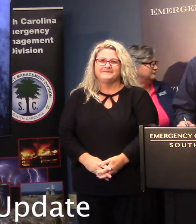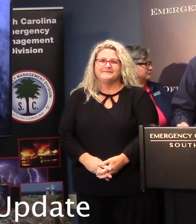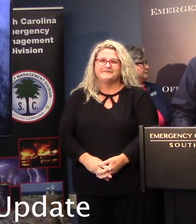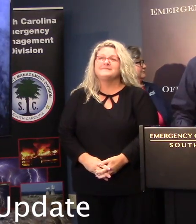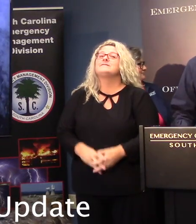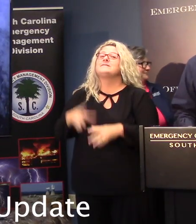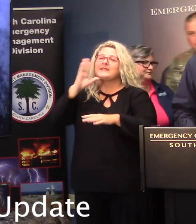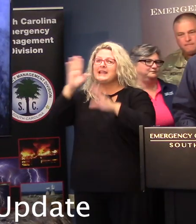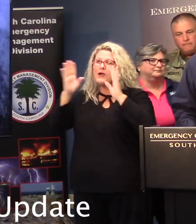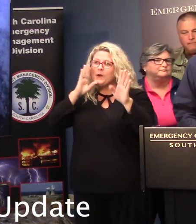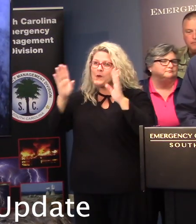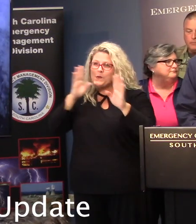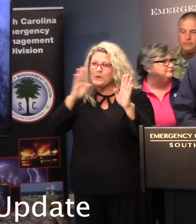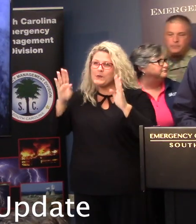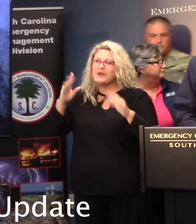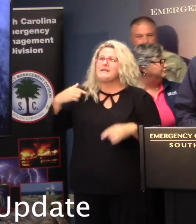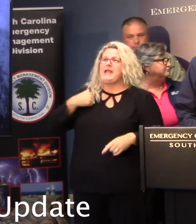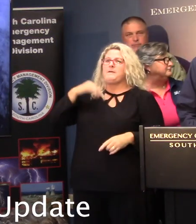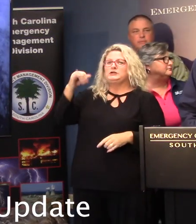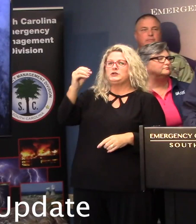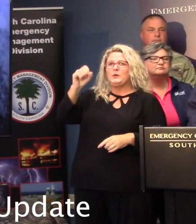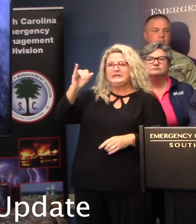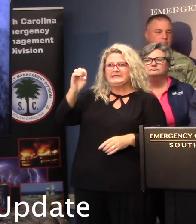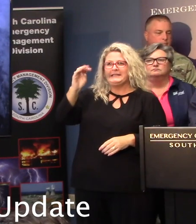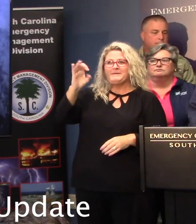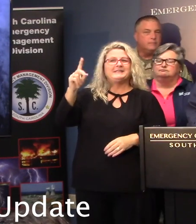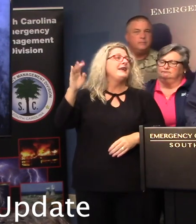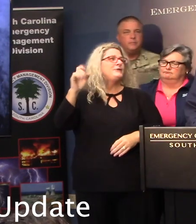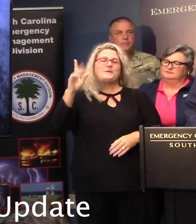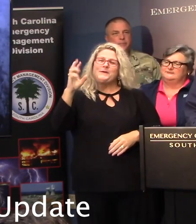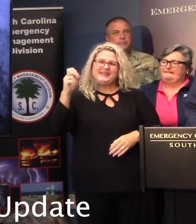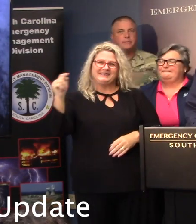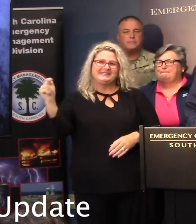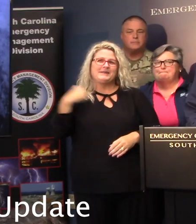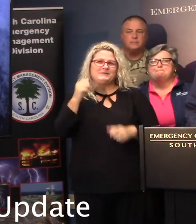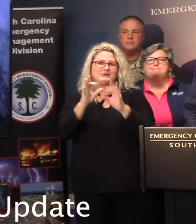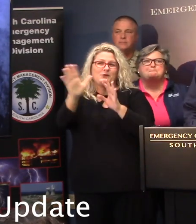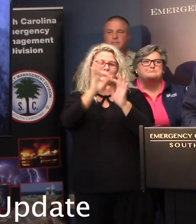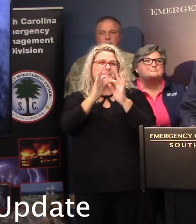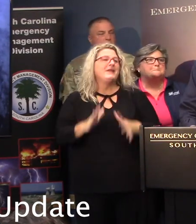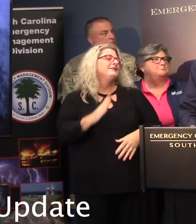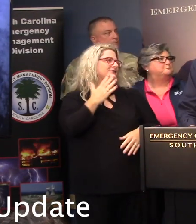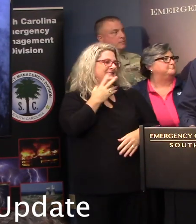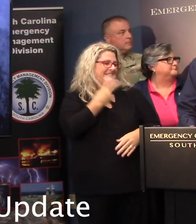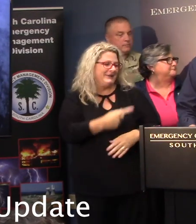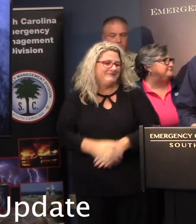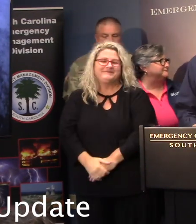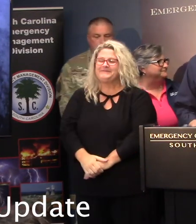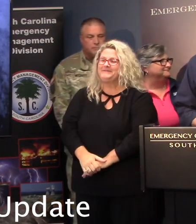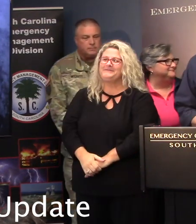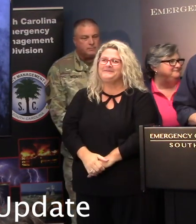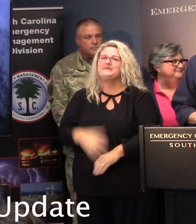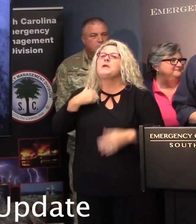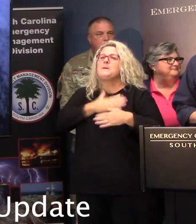Y'all welcome. This is Ms. Josie McDaniel Burkett, who will be signed course. Welcome, we're glad to have you here. good to see you.